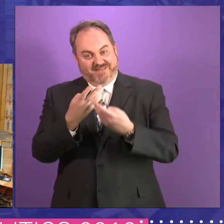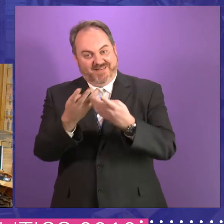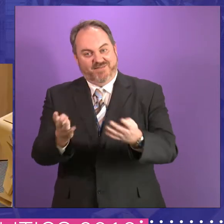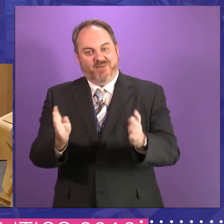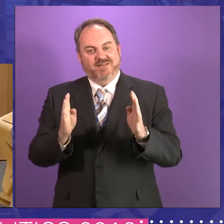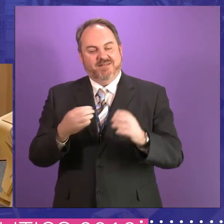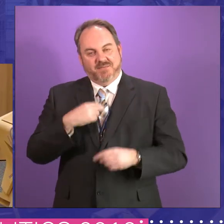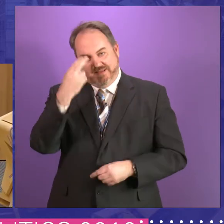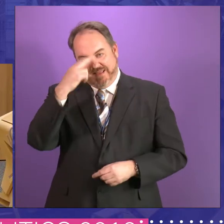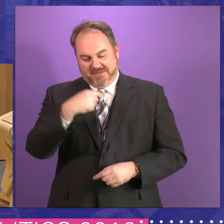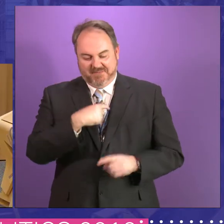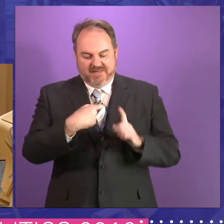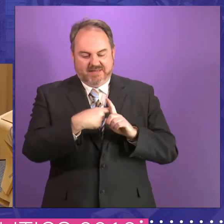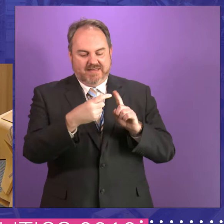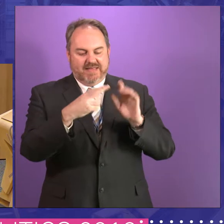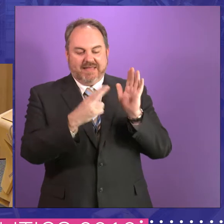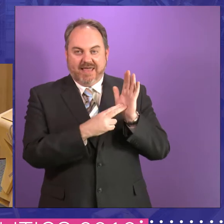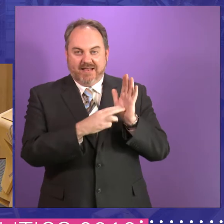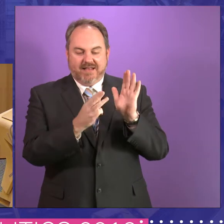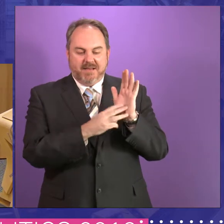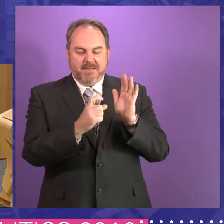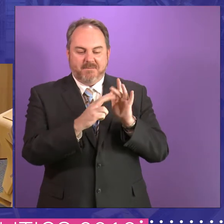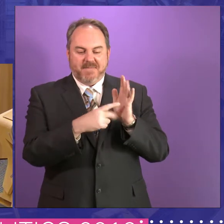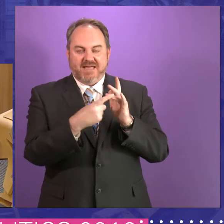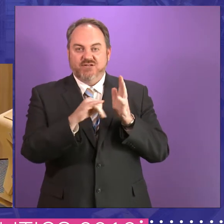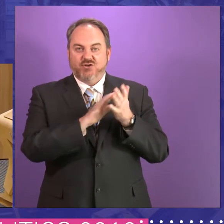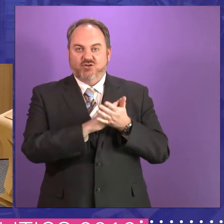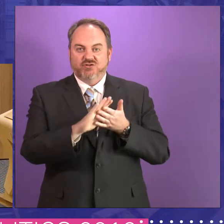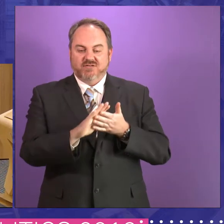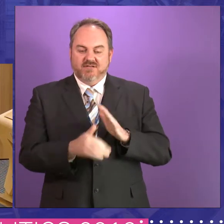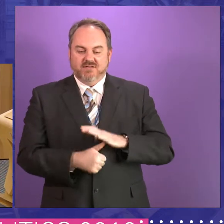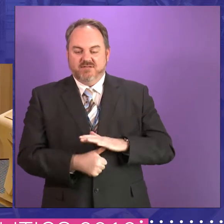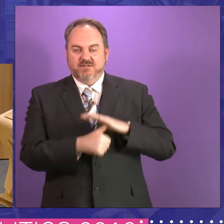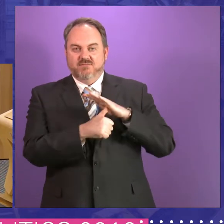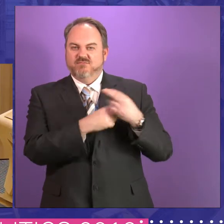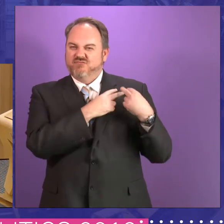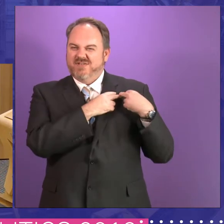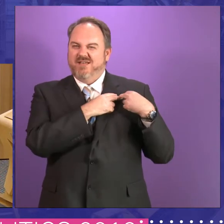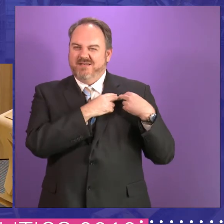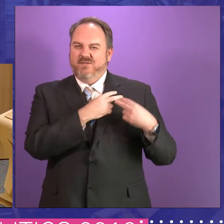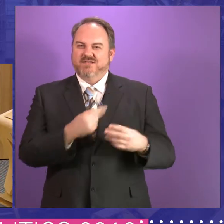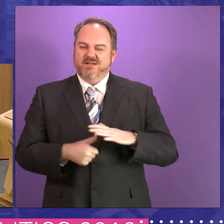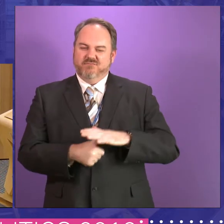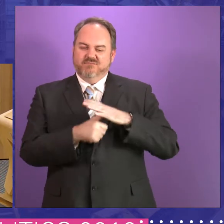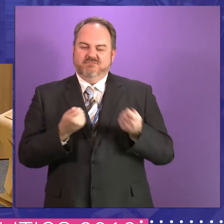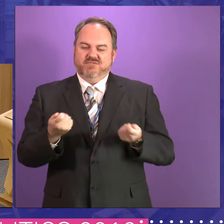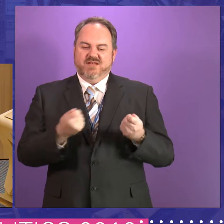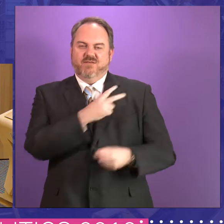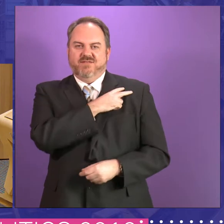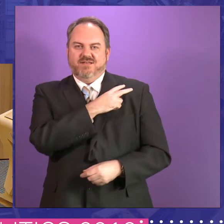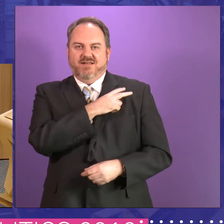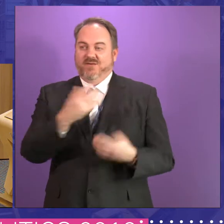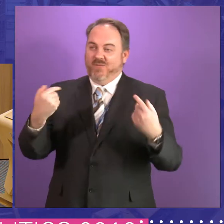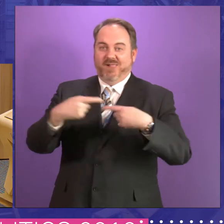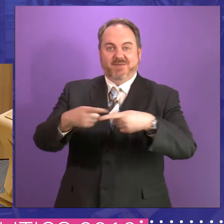My name is Ken McAdosh, I'm the presenting officer and I'd like to welcome you all to Holyrood this evening to the